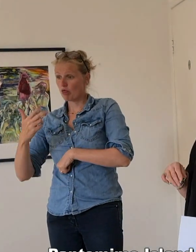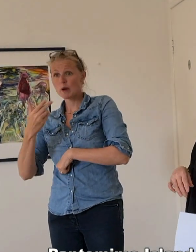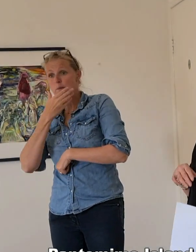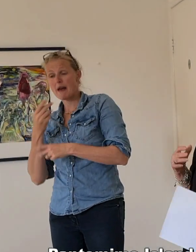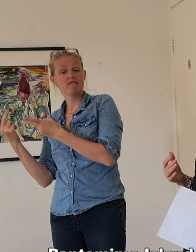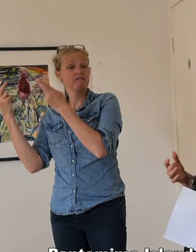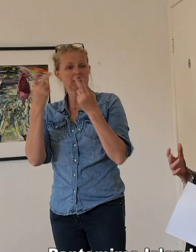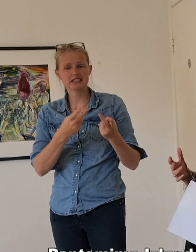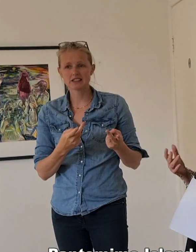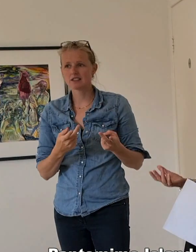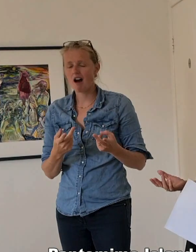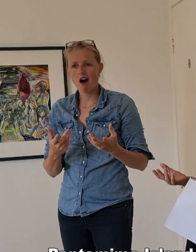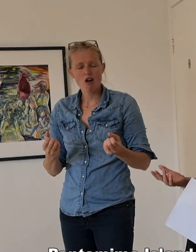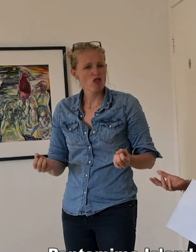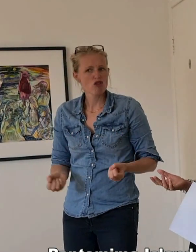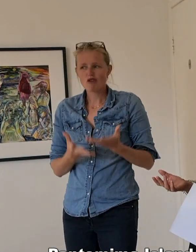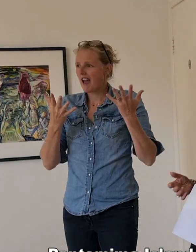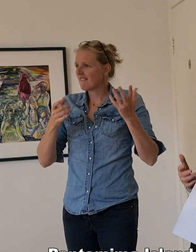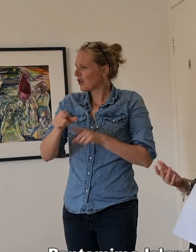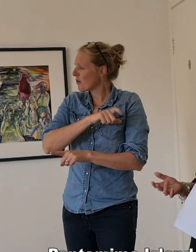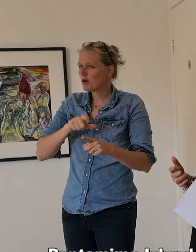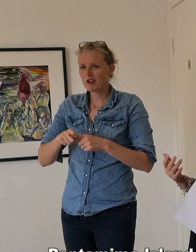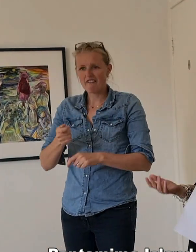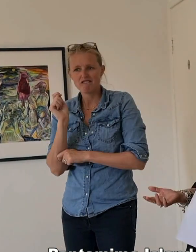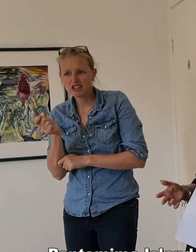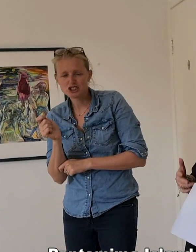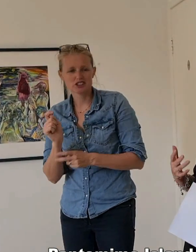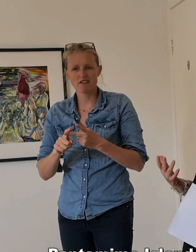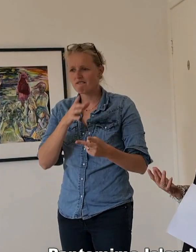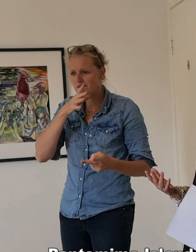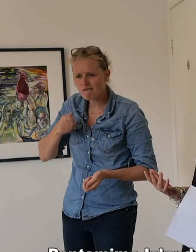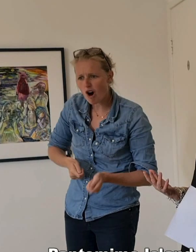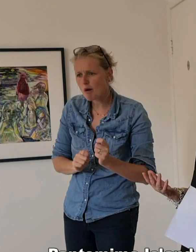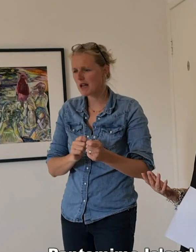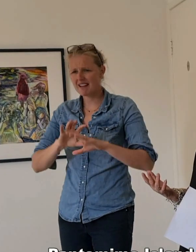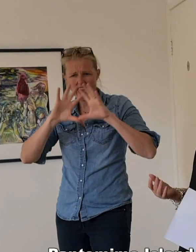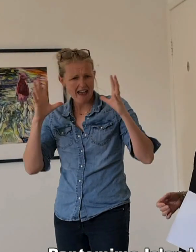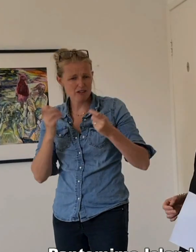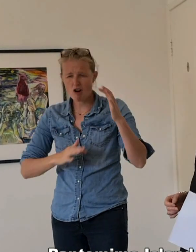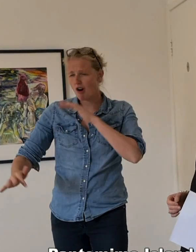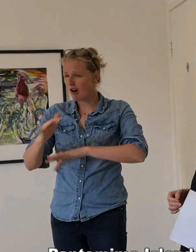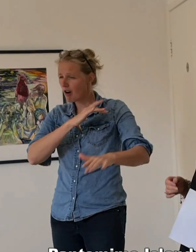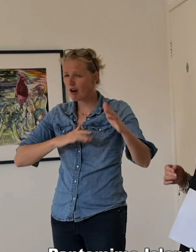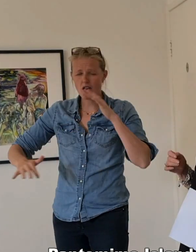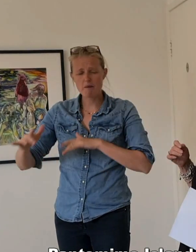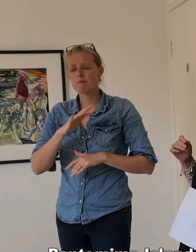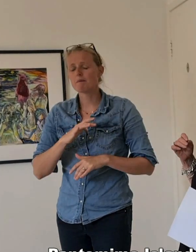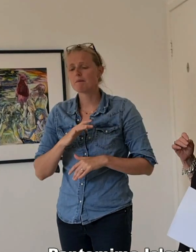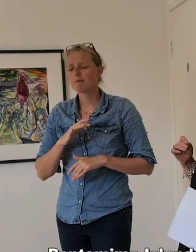it was a thriving community. was fishing and there was farming and there was things like that and all. So when